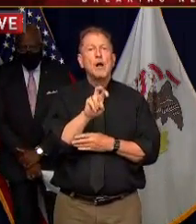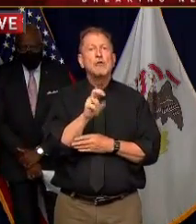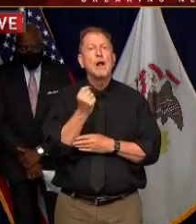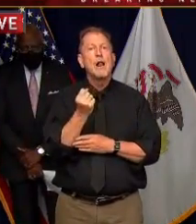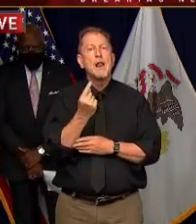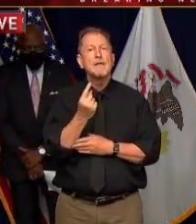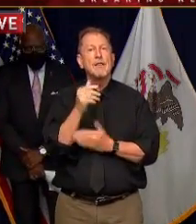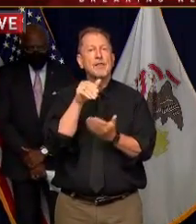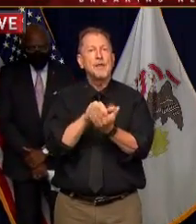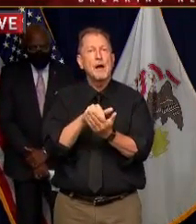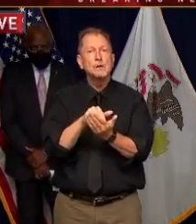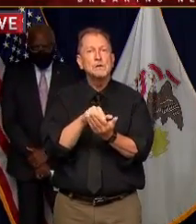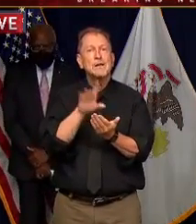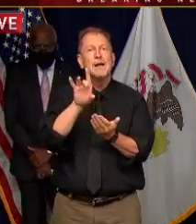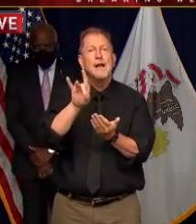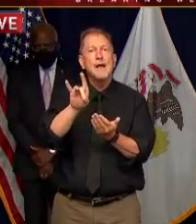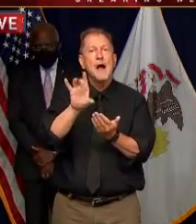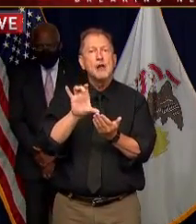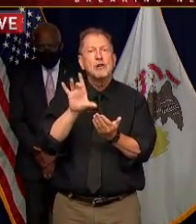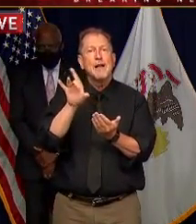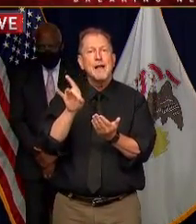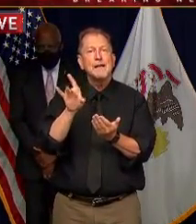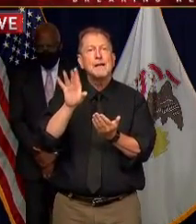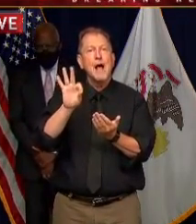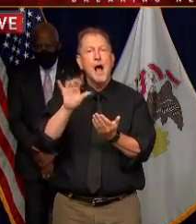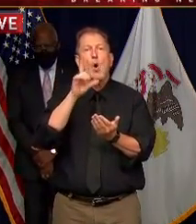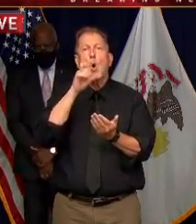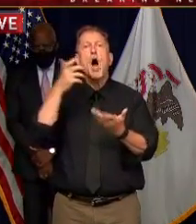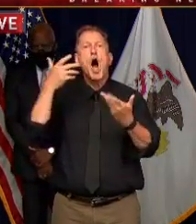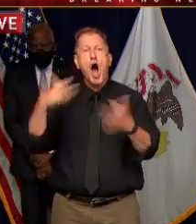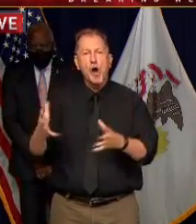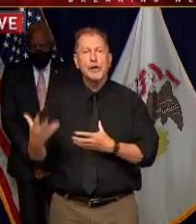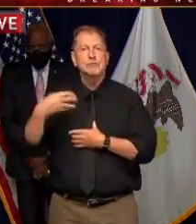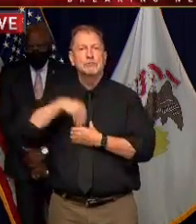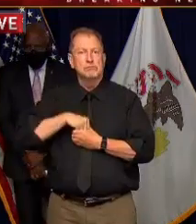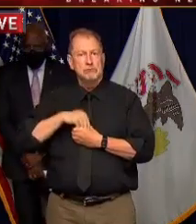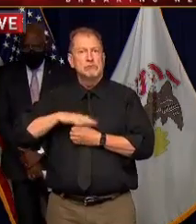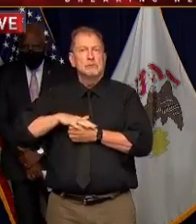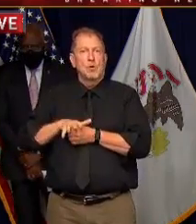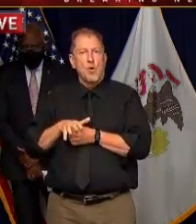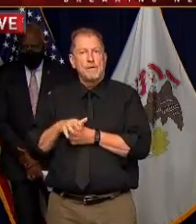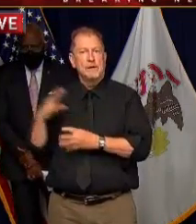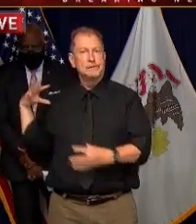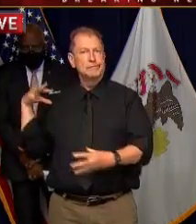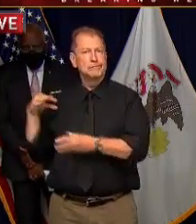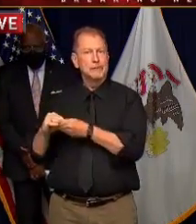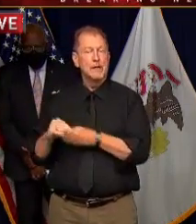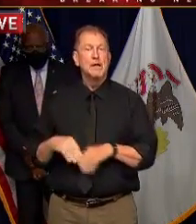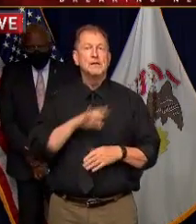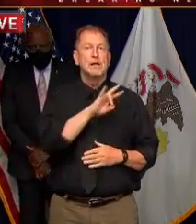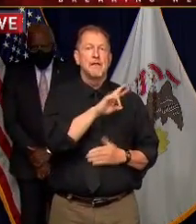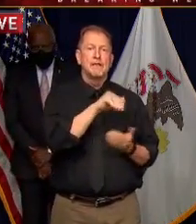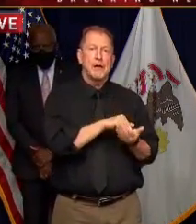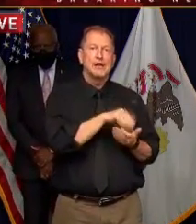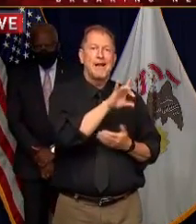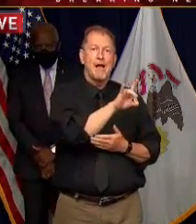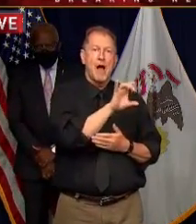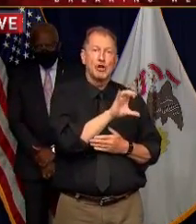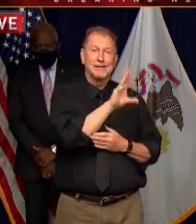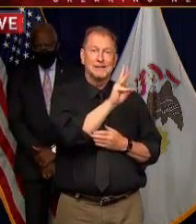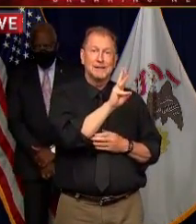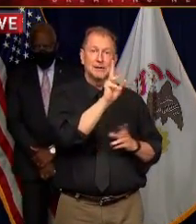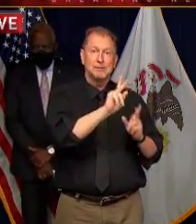,889 and 7806 individuals